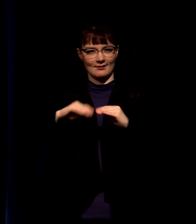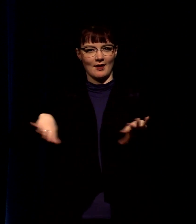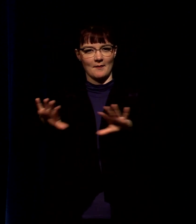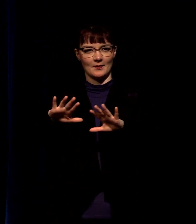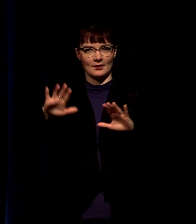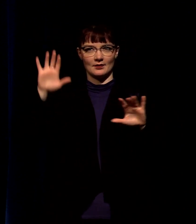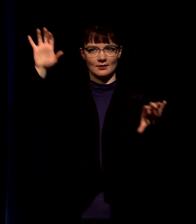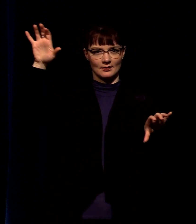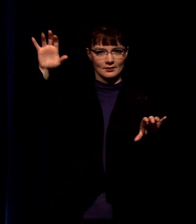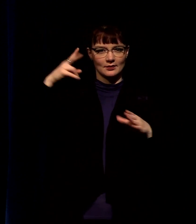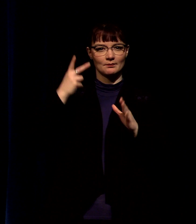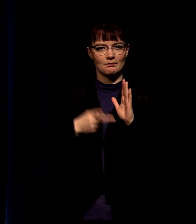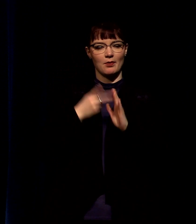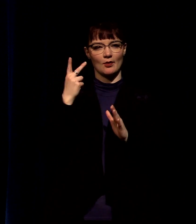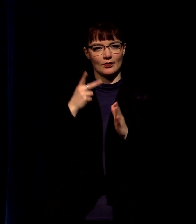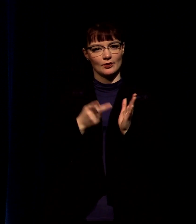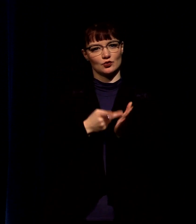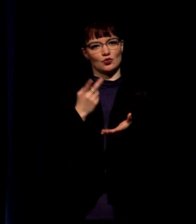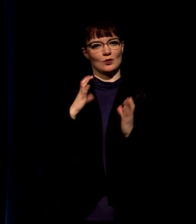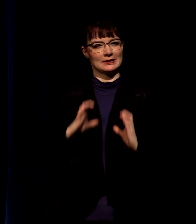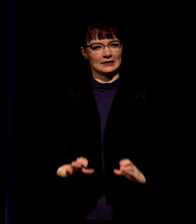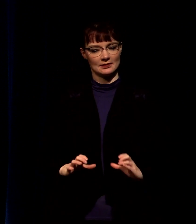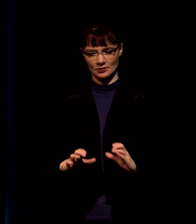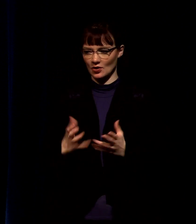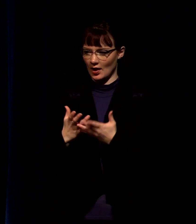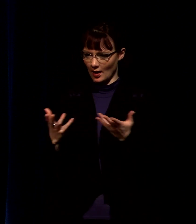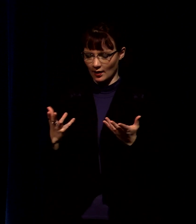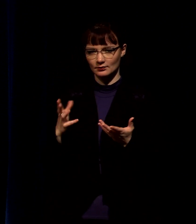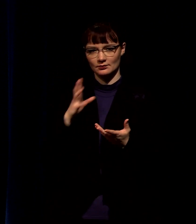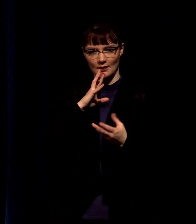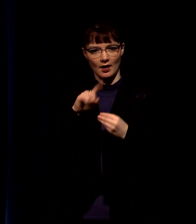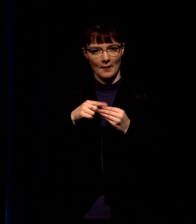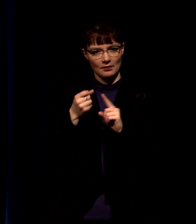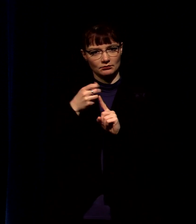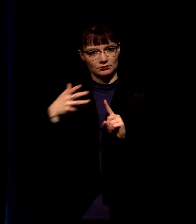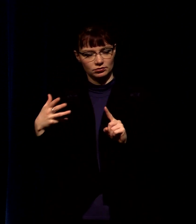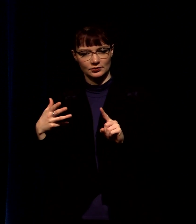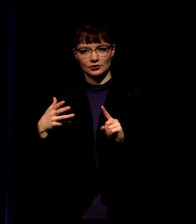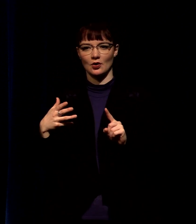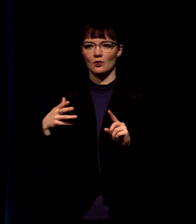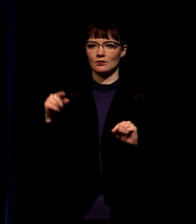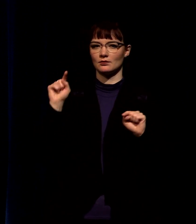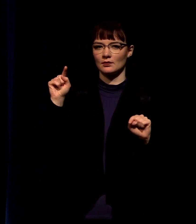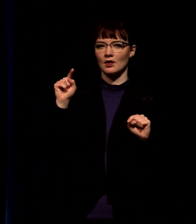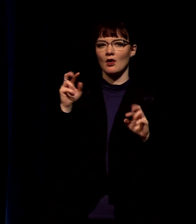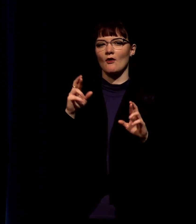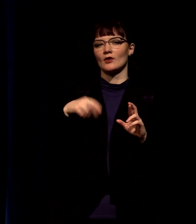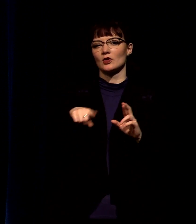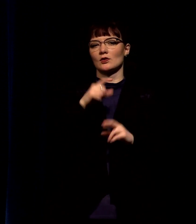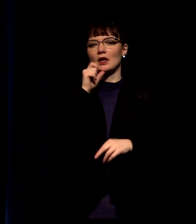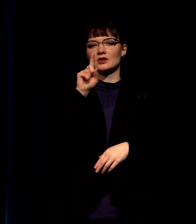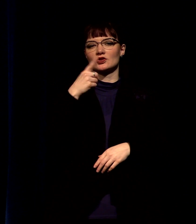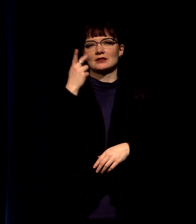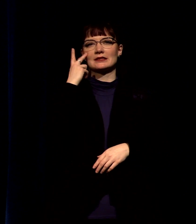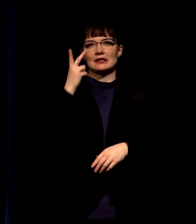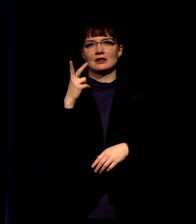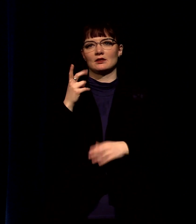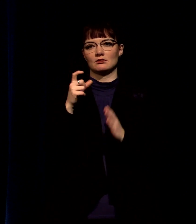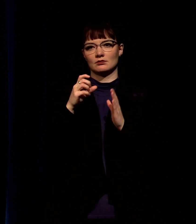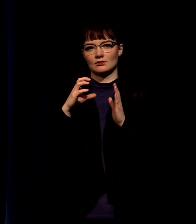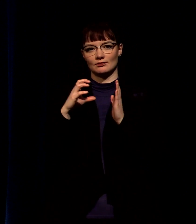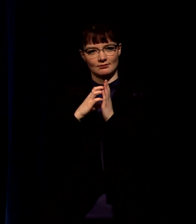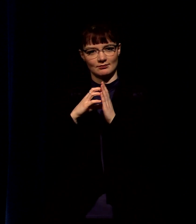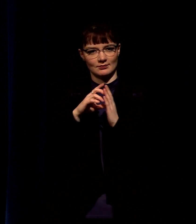a lot of background that we'll get to as we walk through this text but throughout this as as that comes alive i hope you see not only the brilliance of the text